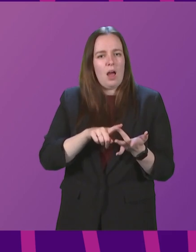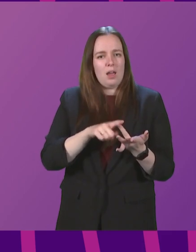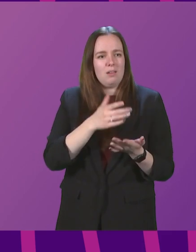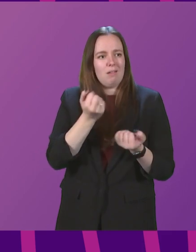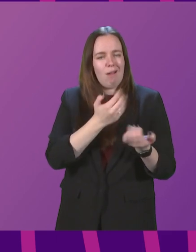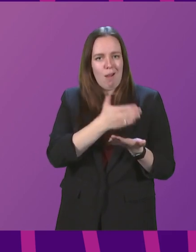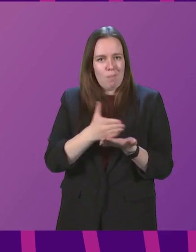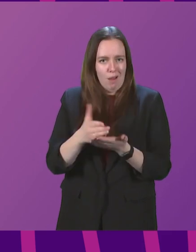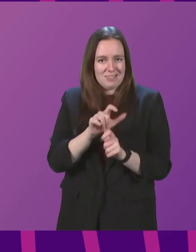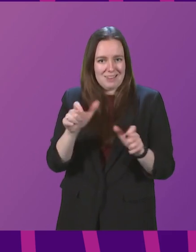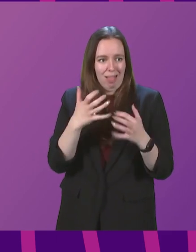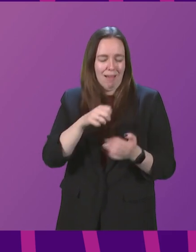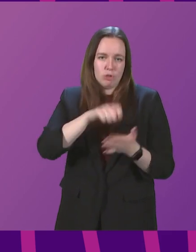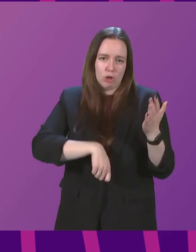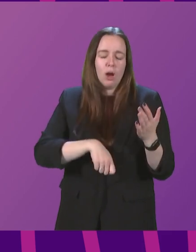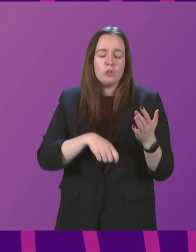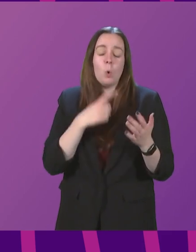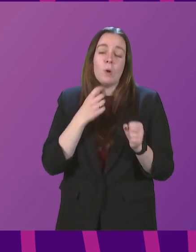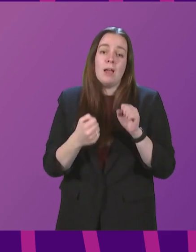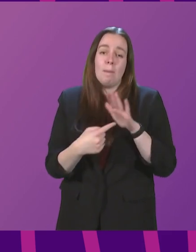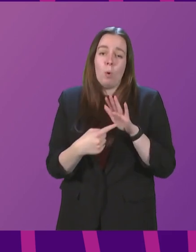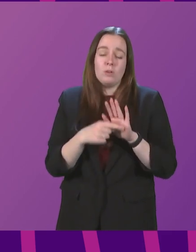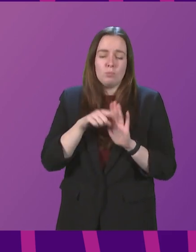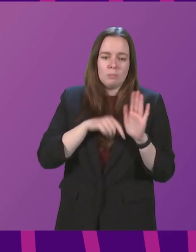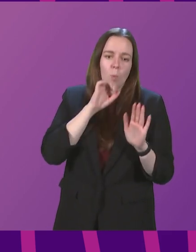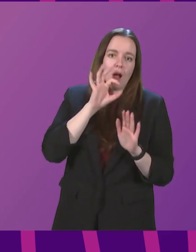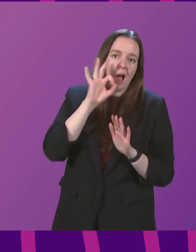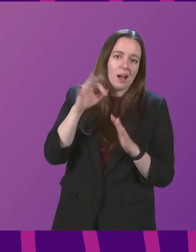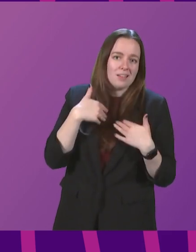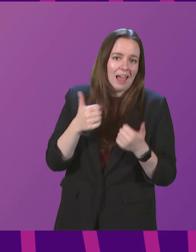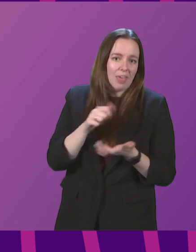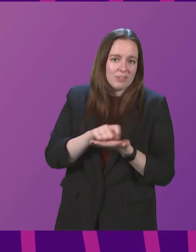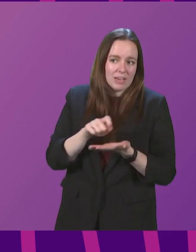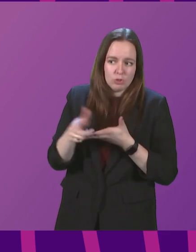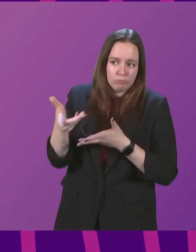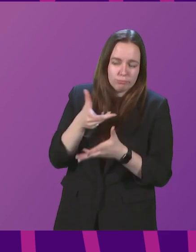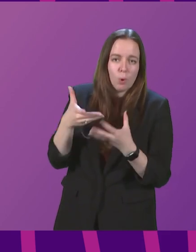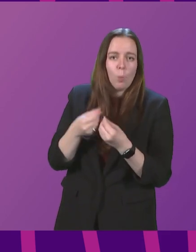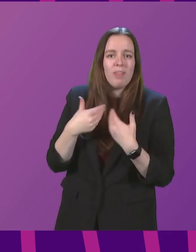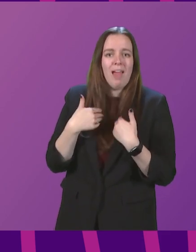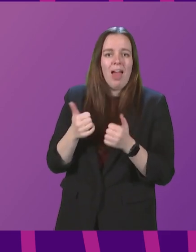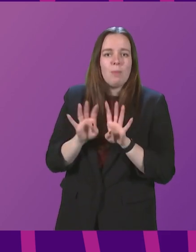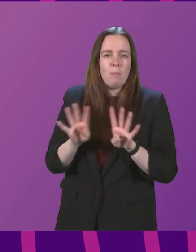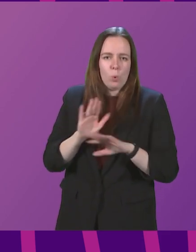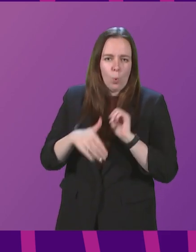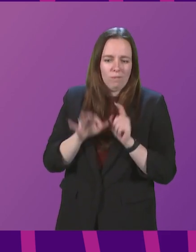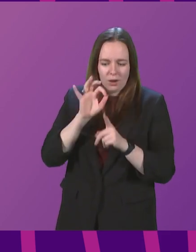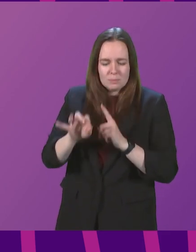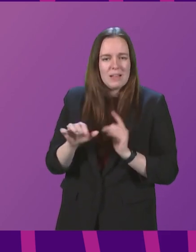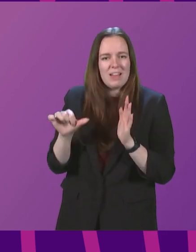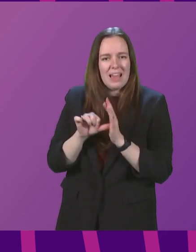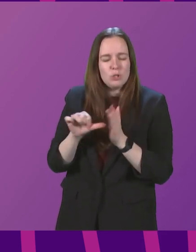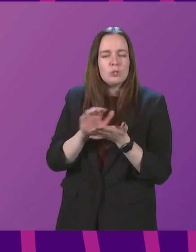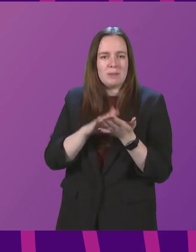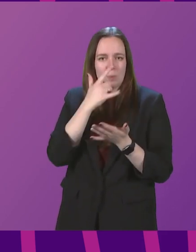that still had them. So it's an important principle. I'll ask the Health Secretary to engage with the Health Board about the particular issues so that we can